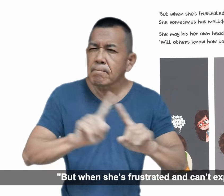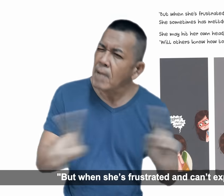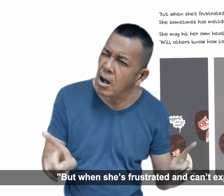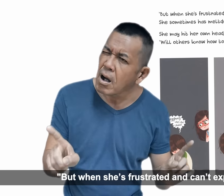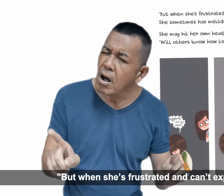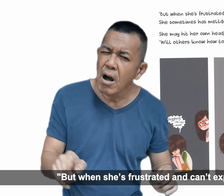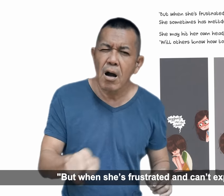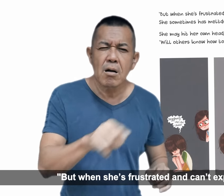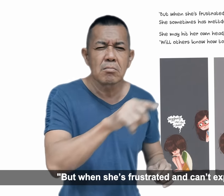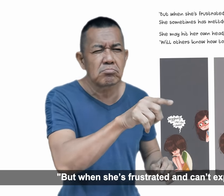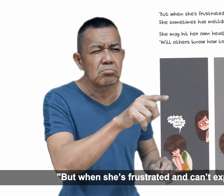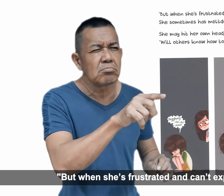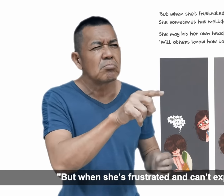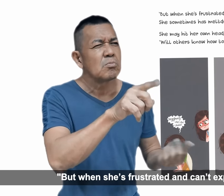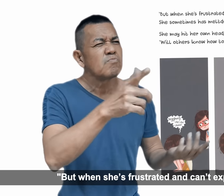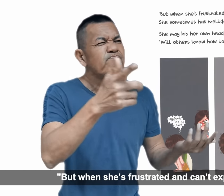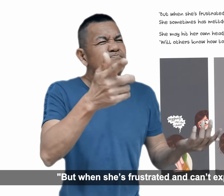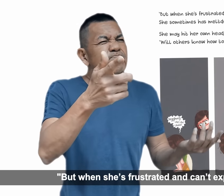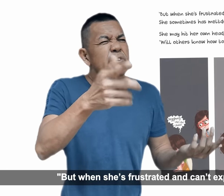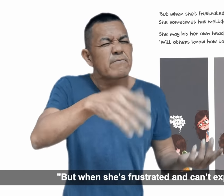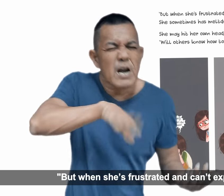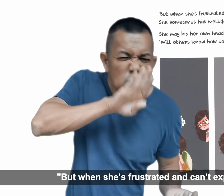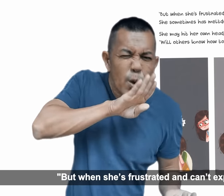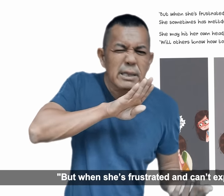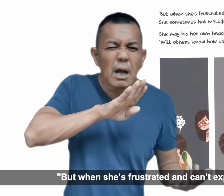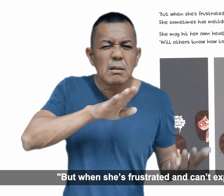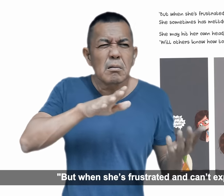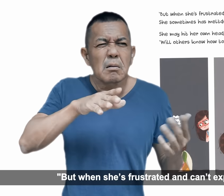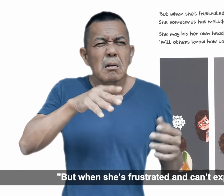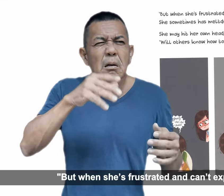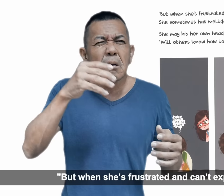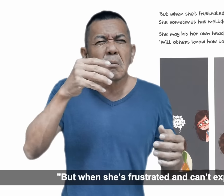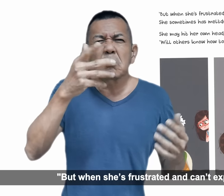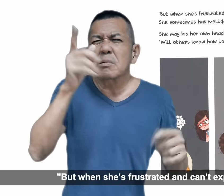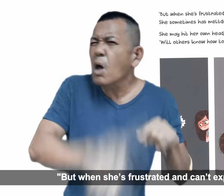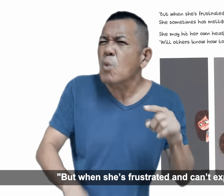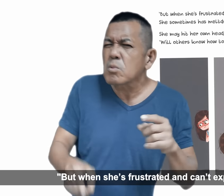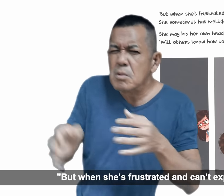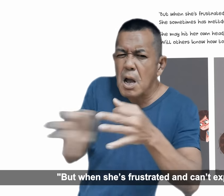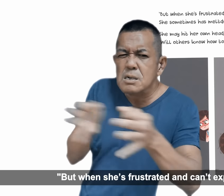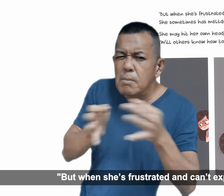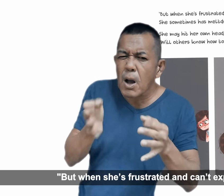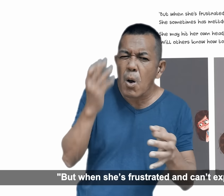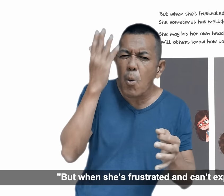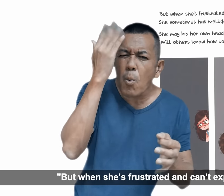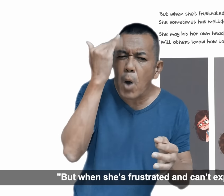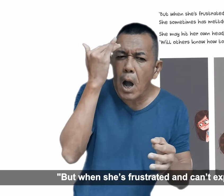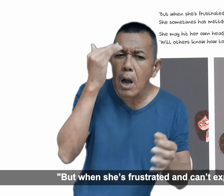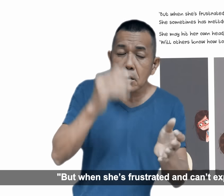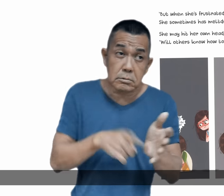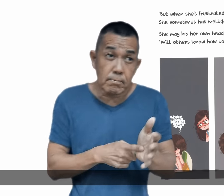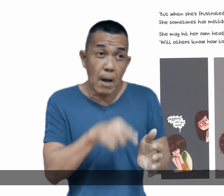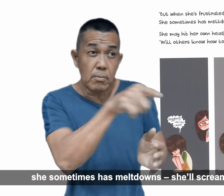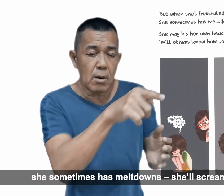But when she's frustrated and can't explain why.